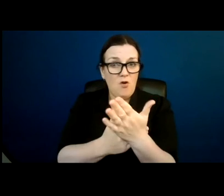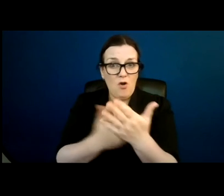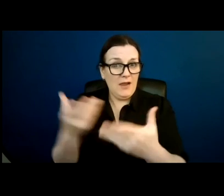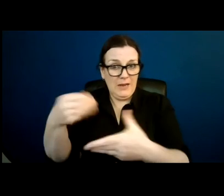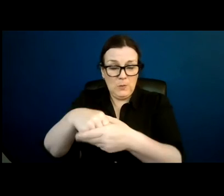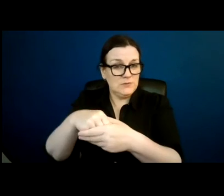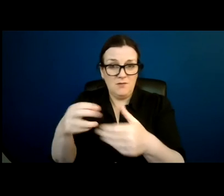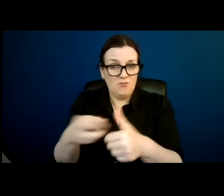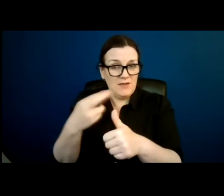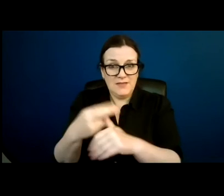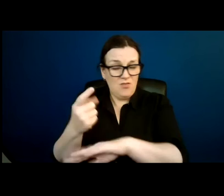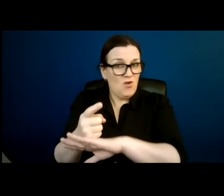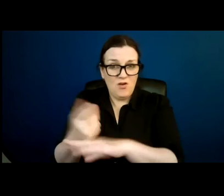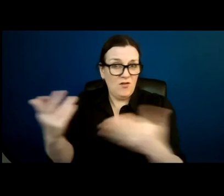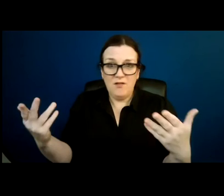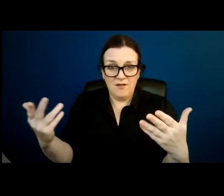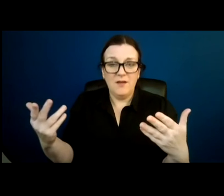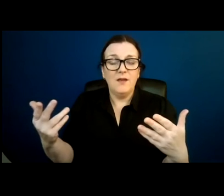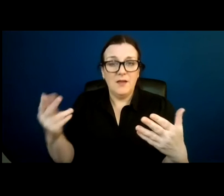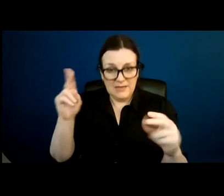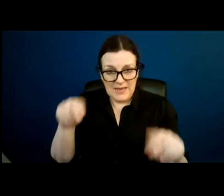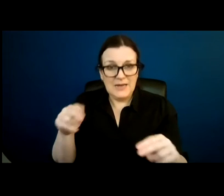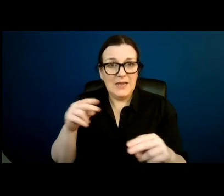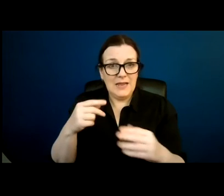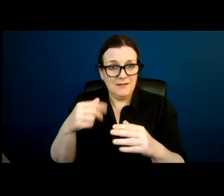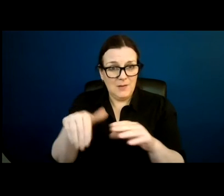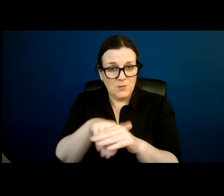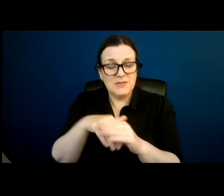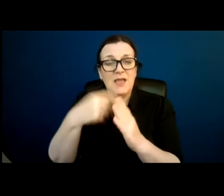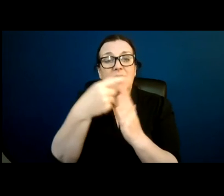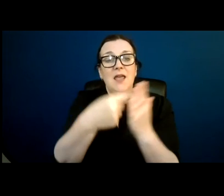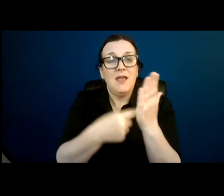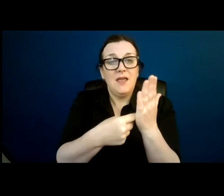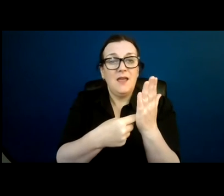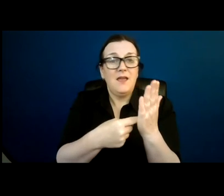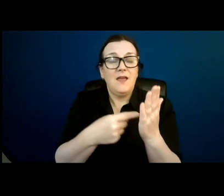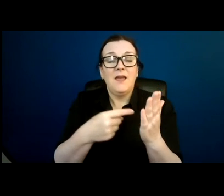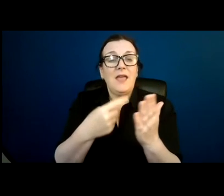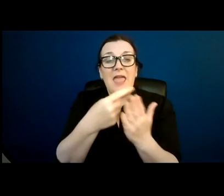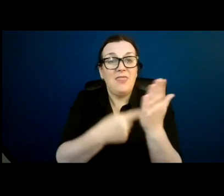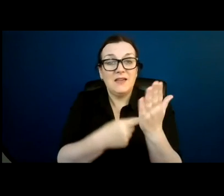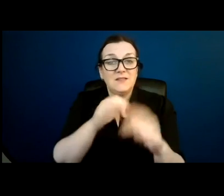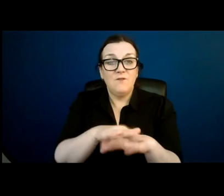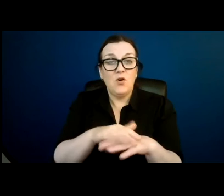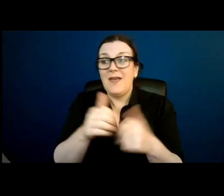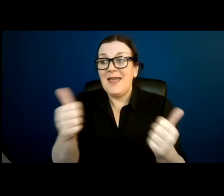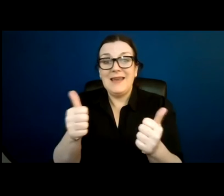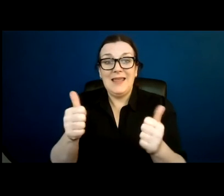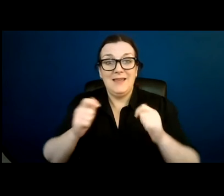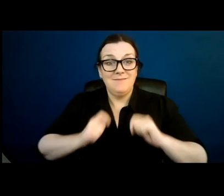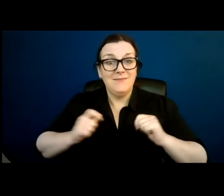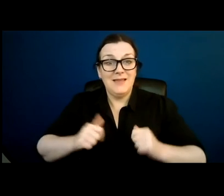supported decision making. The law of ethics for attorneys almost every state code of ethics